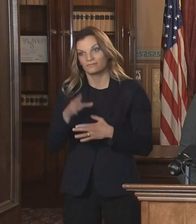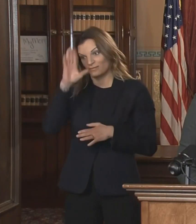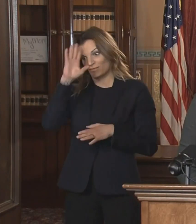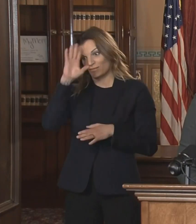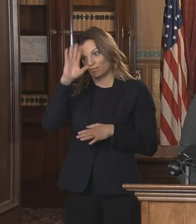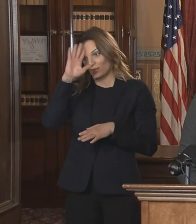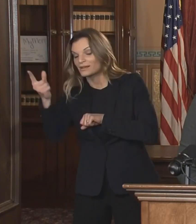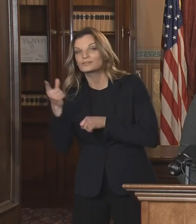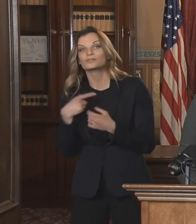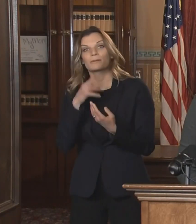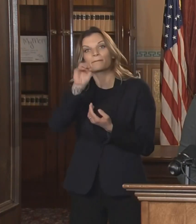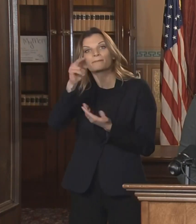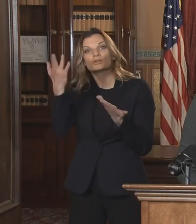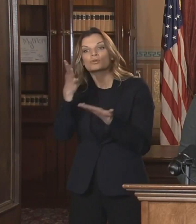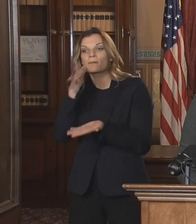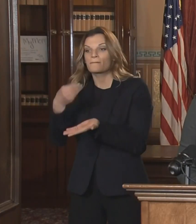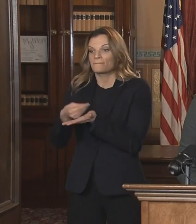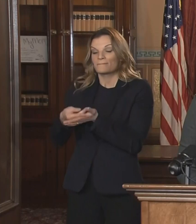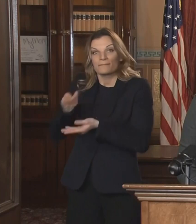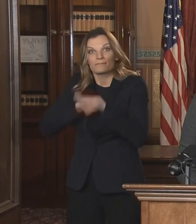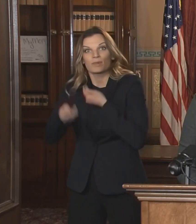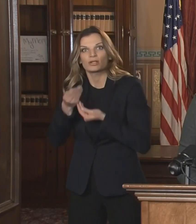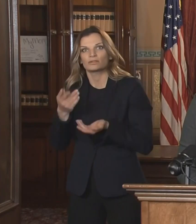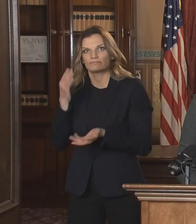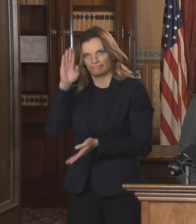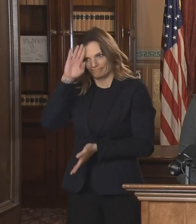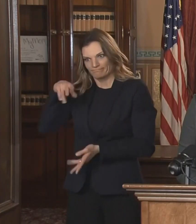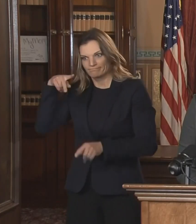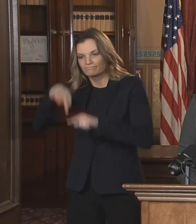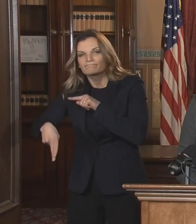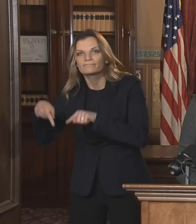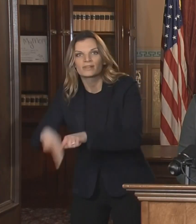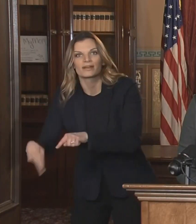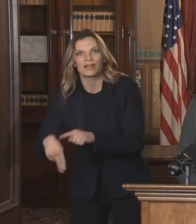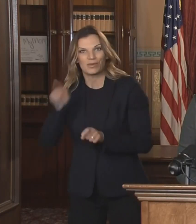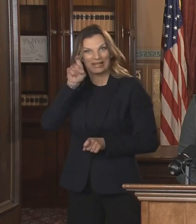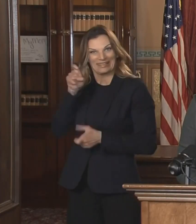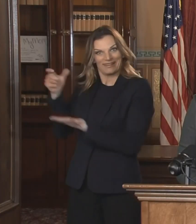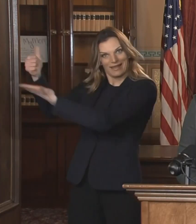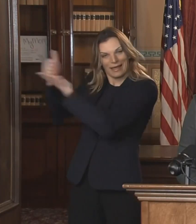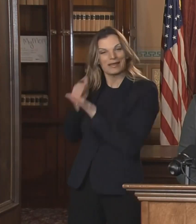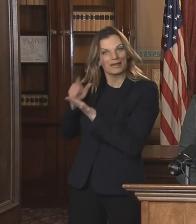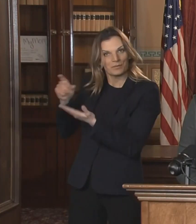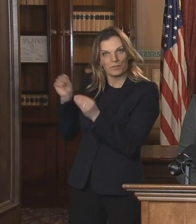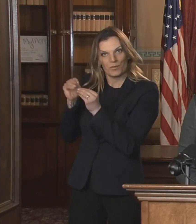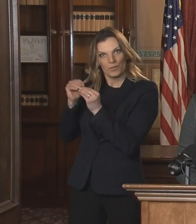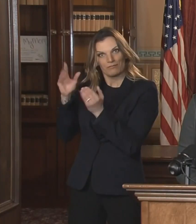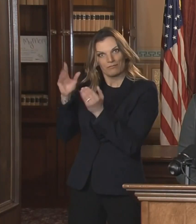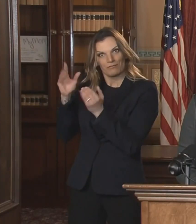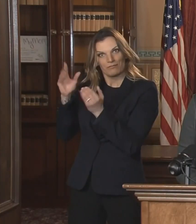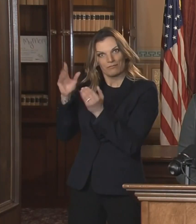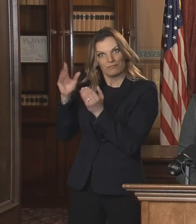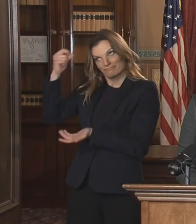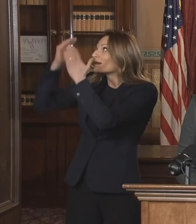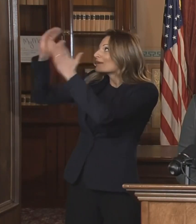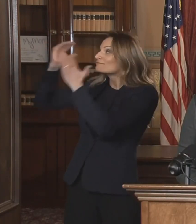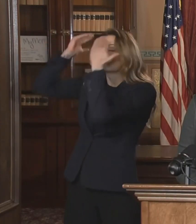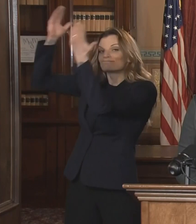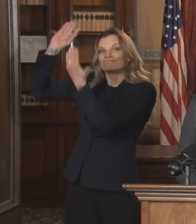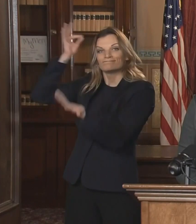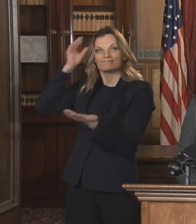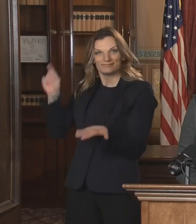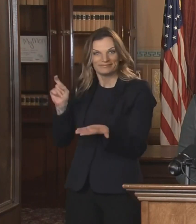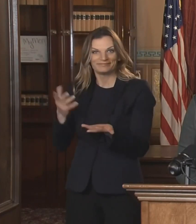so we've got to make some hard choices for right now prioritizing our families, our frontline,